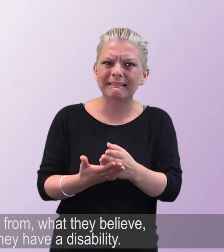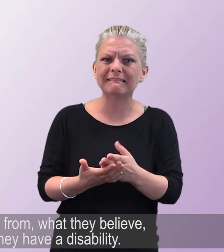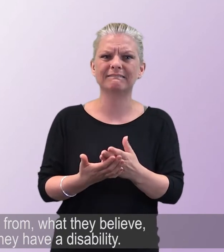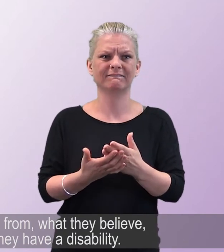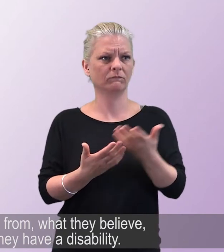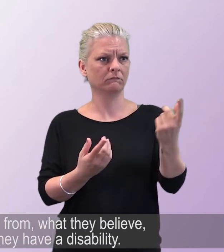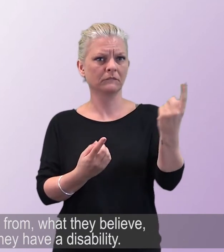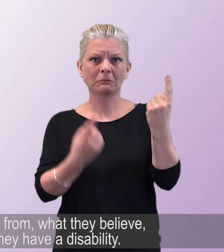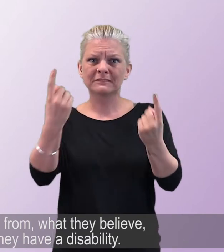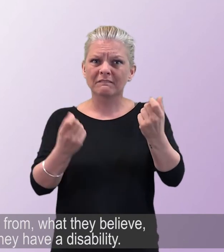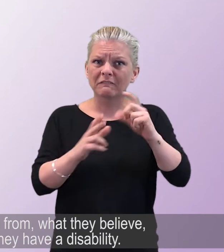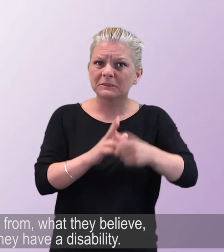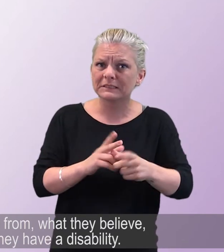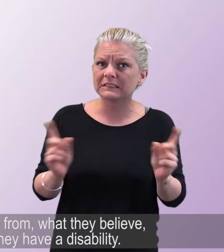believe or whether they have a disability.